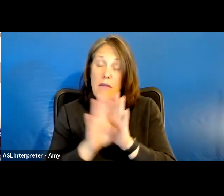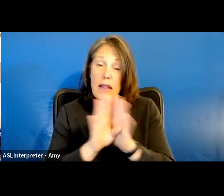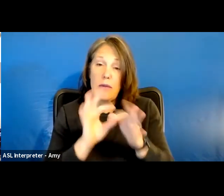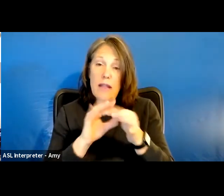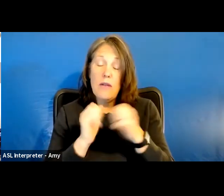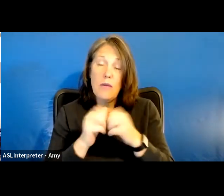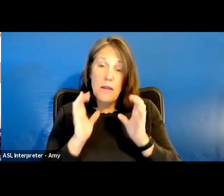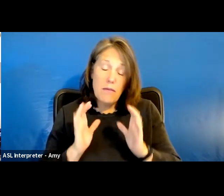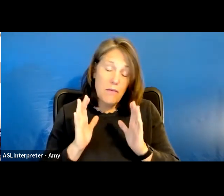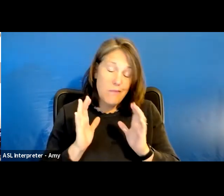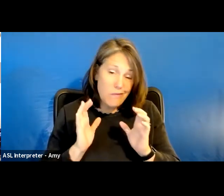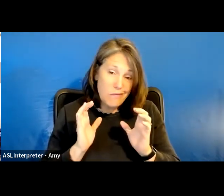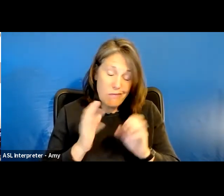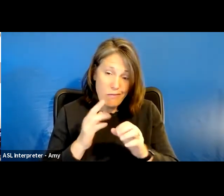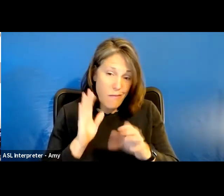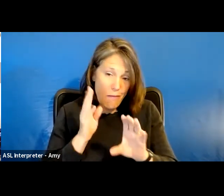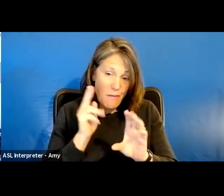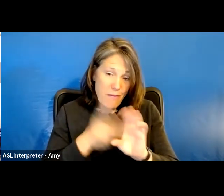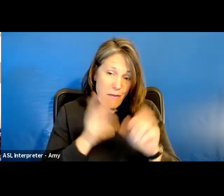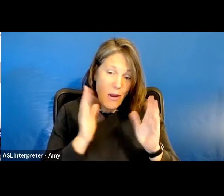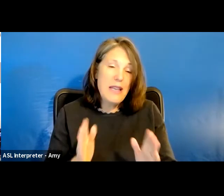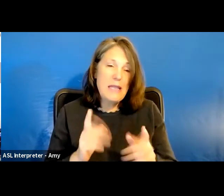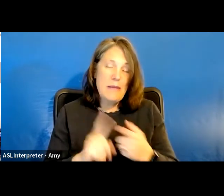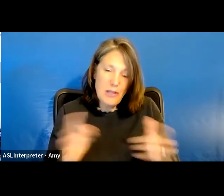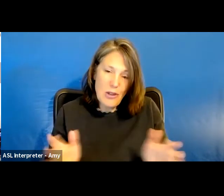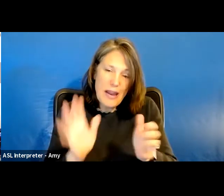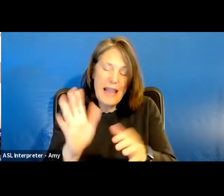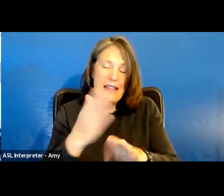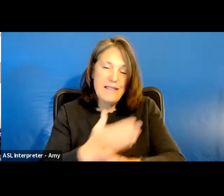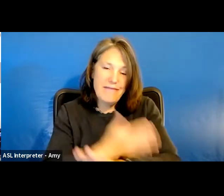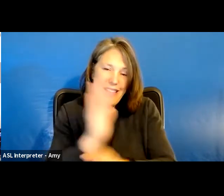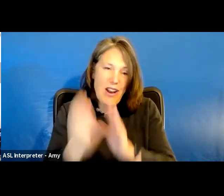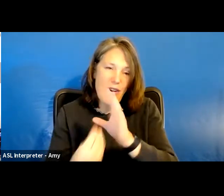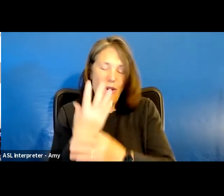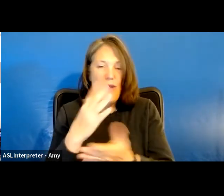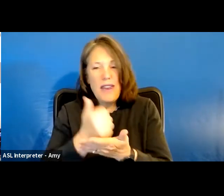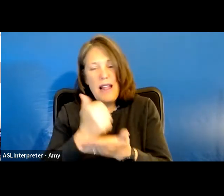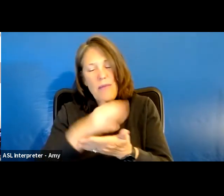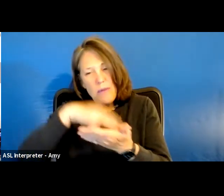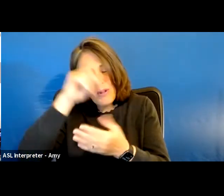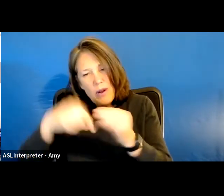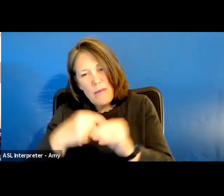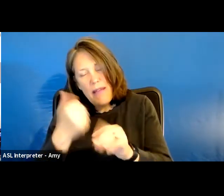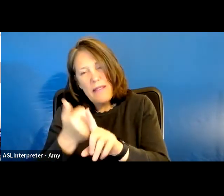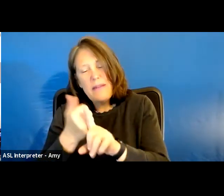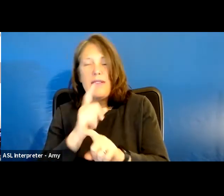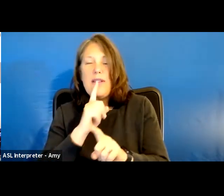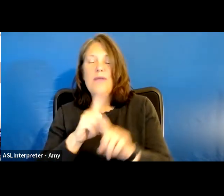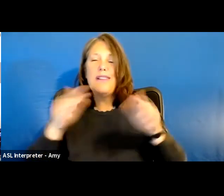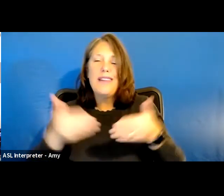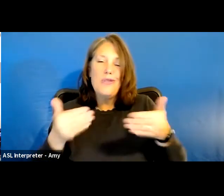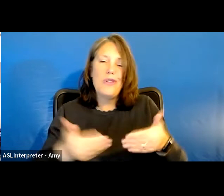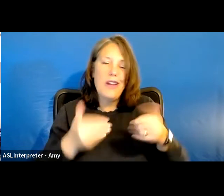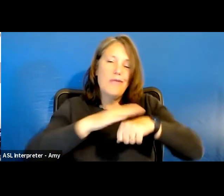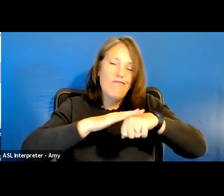participants in an effort to enhance participants' growth and help them learn about themselves. So it's really just introductory content